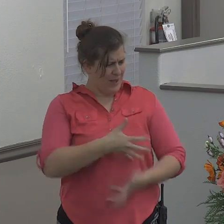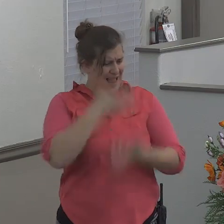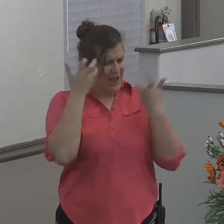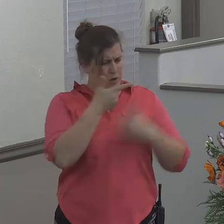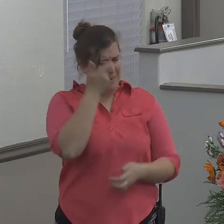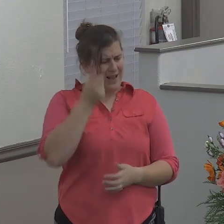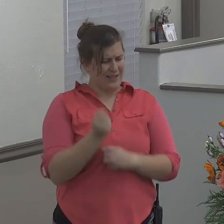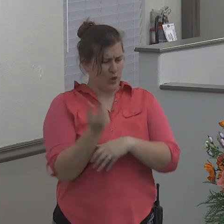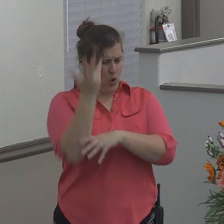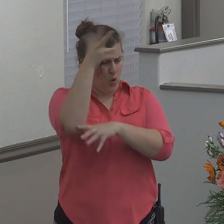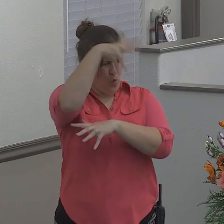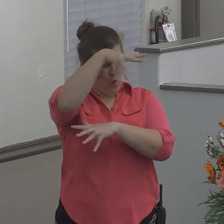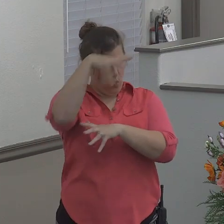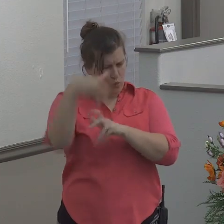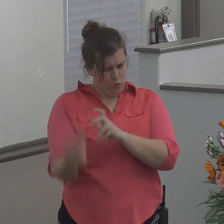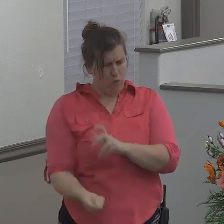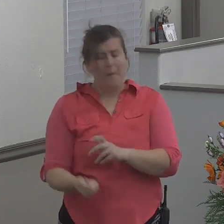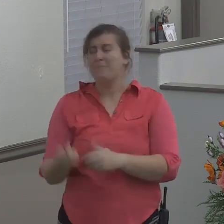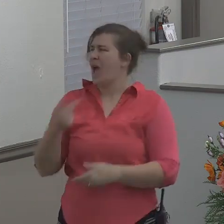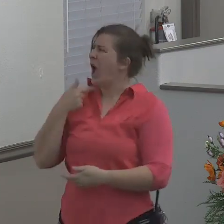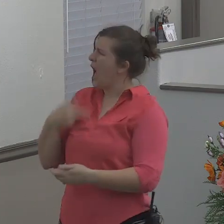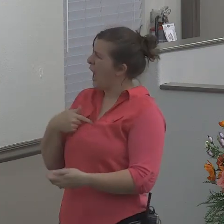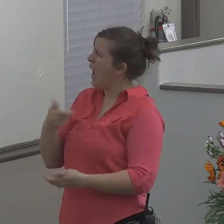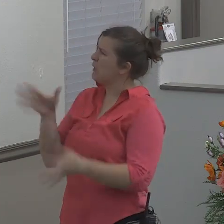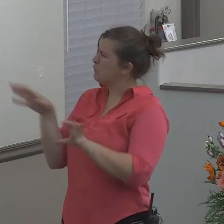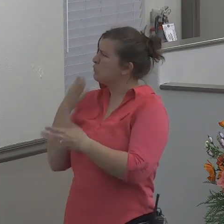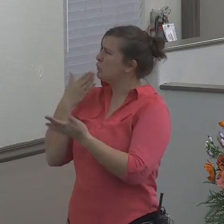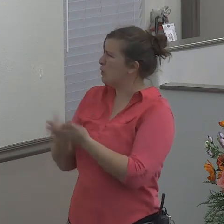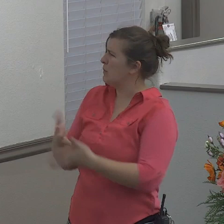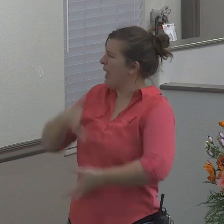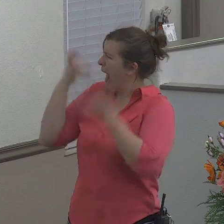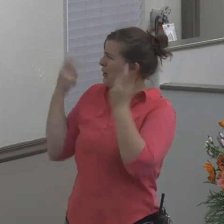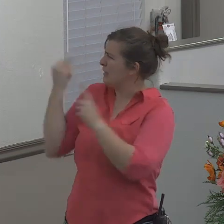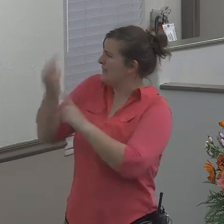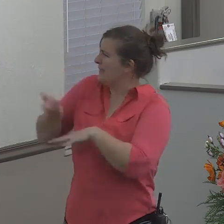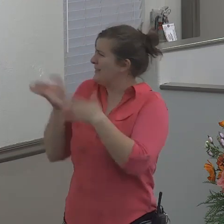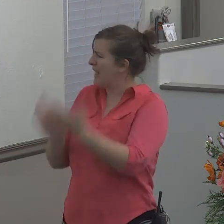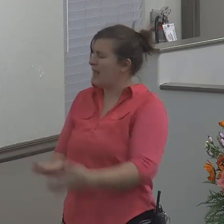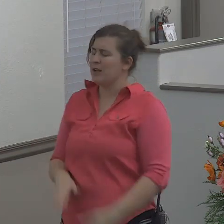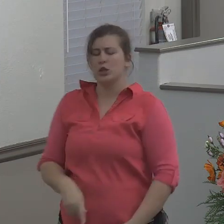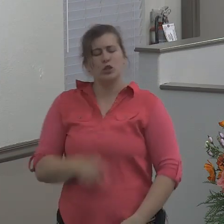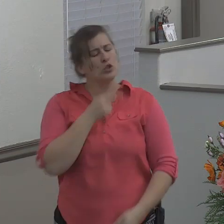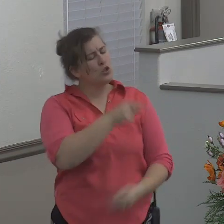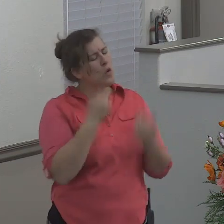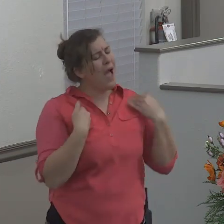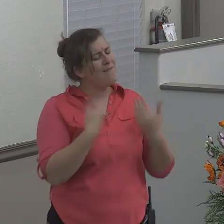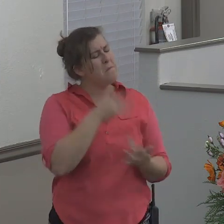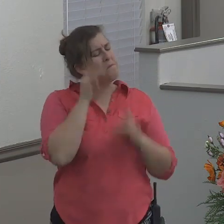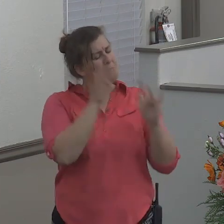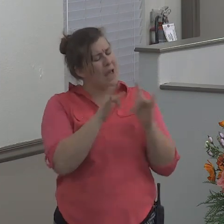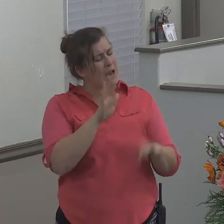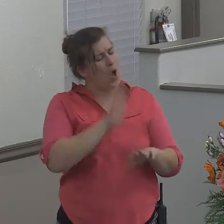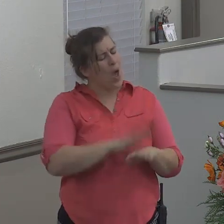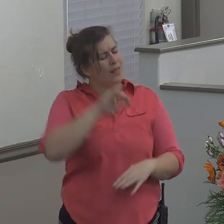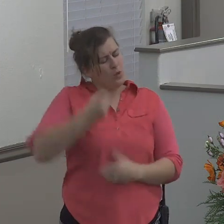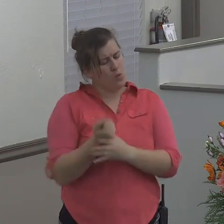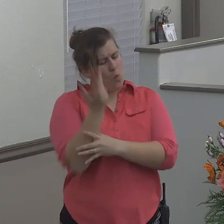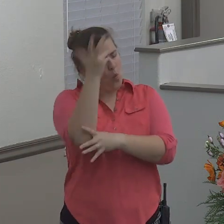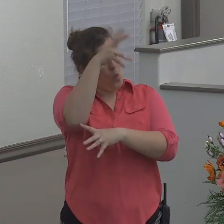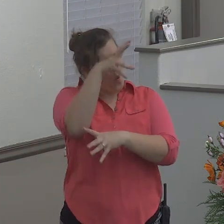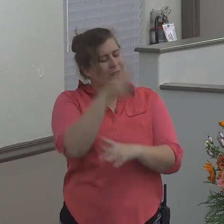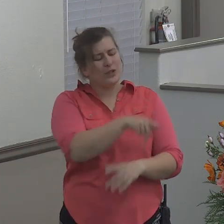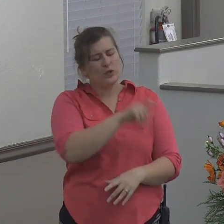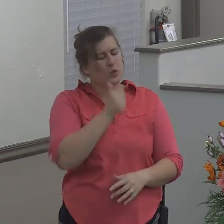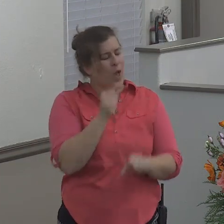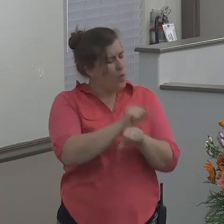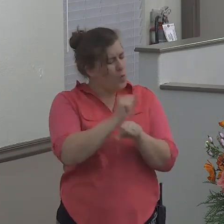angry even unto death then said the Lord thou has had pity on the gourd for for the which thou has not